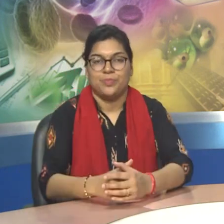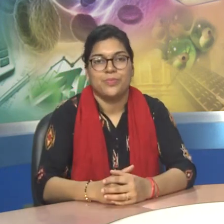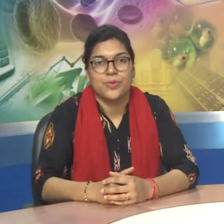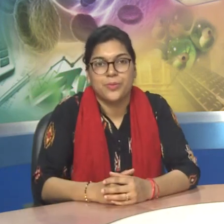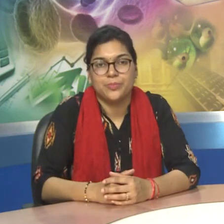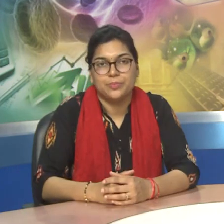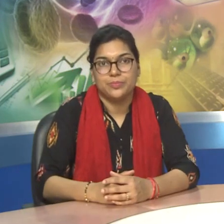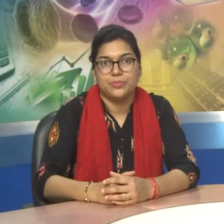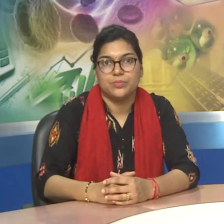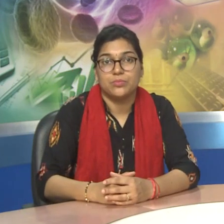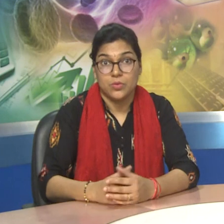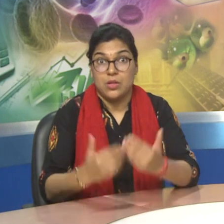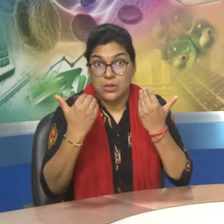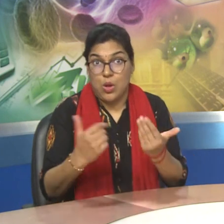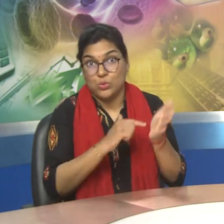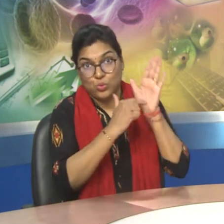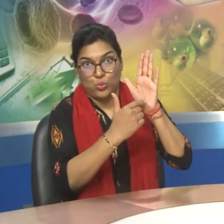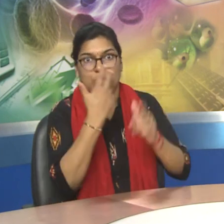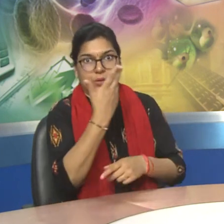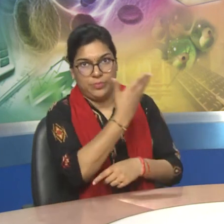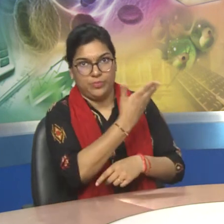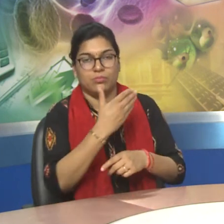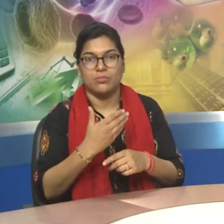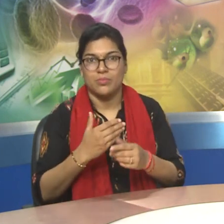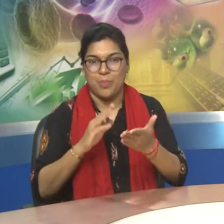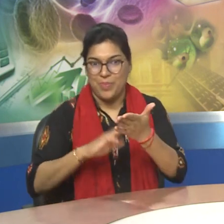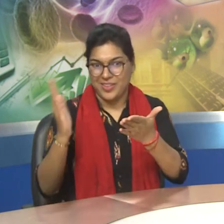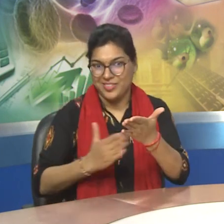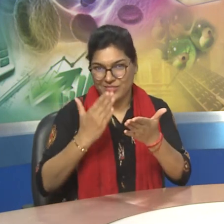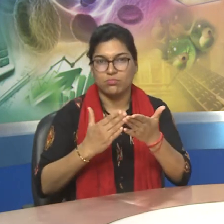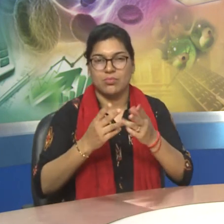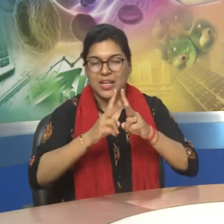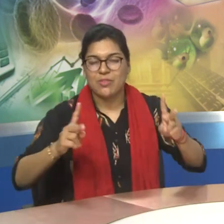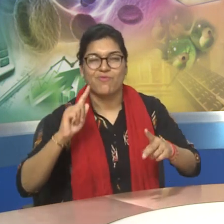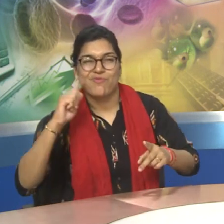Now, these are the summaries. Some examples of popular periodicals.